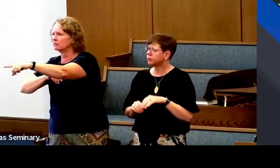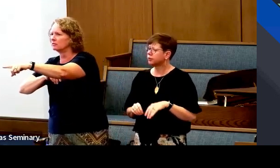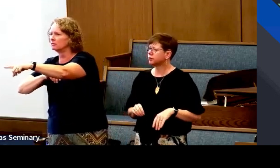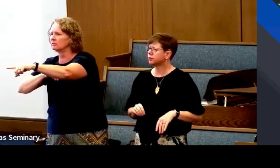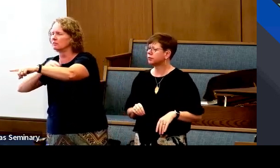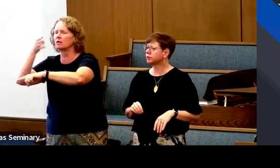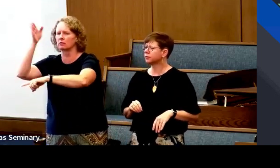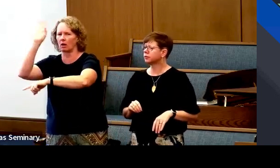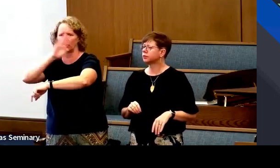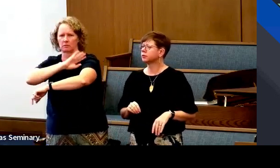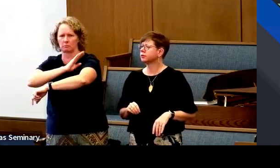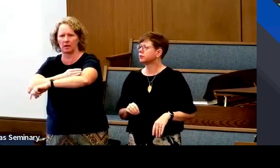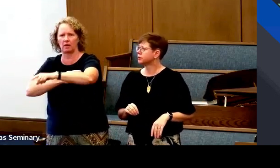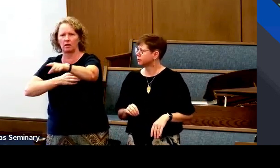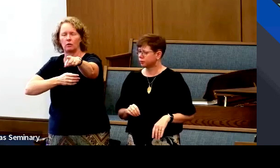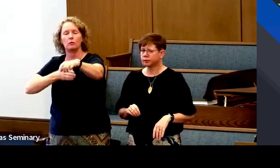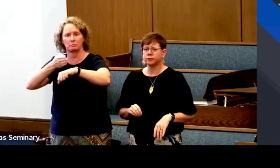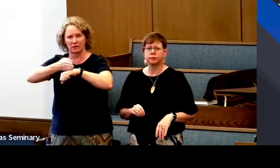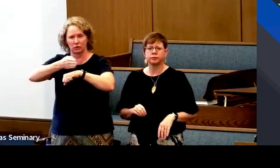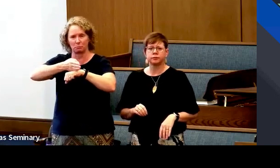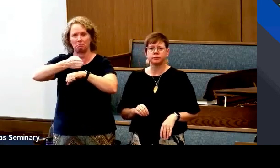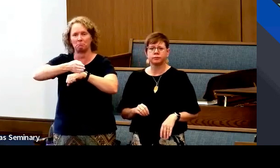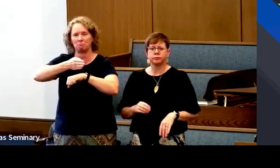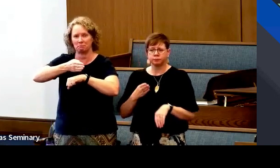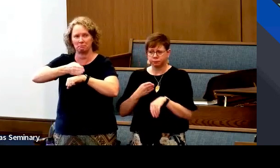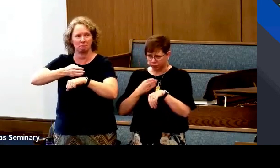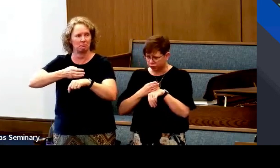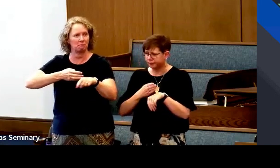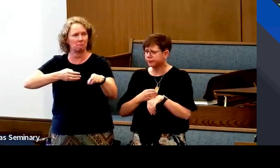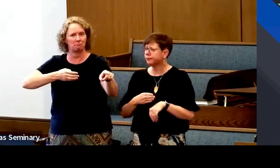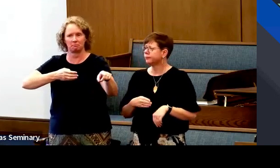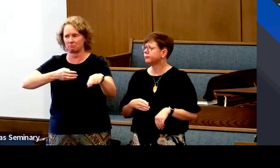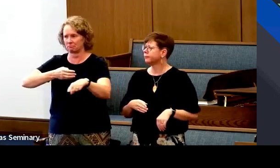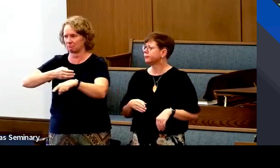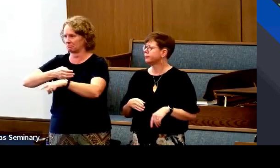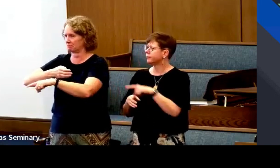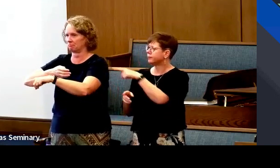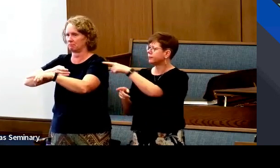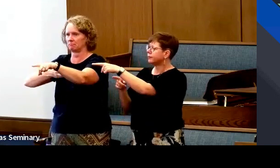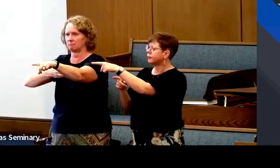Blessings. Okay. God's power. Bishop.